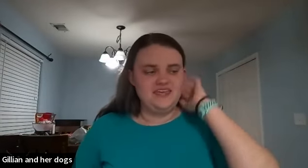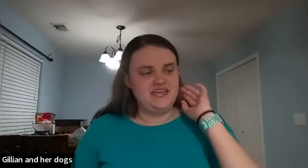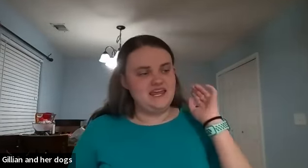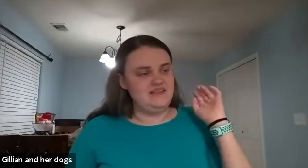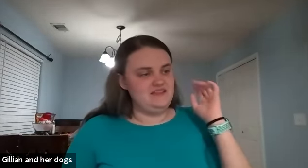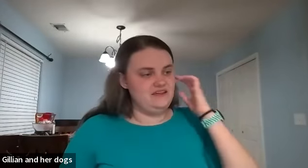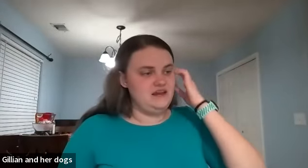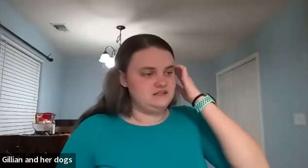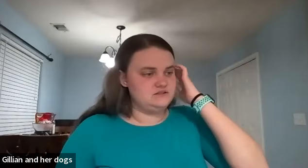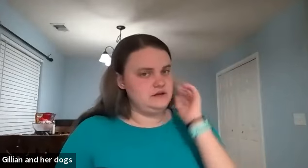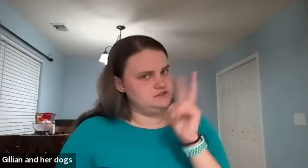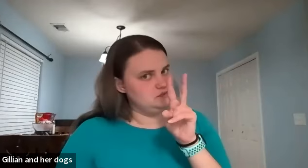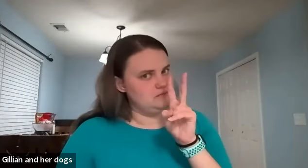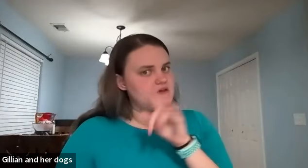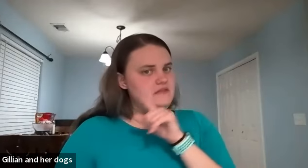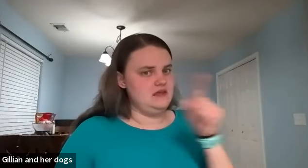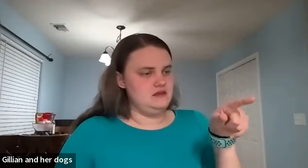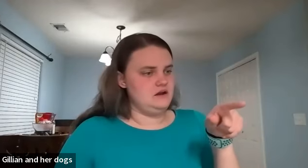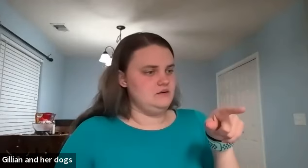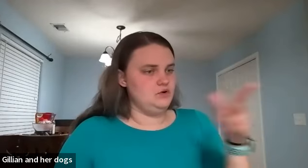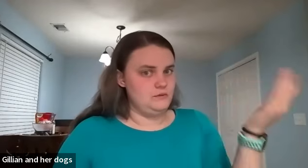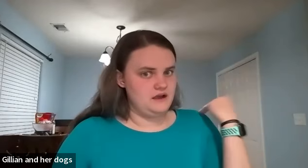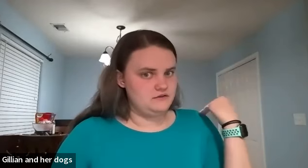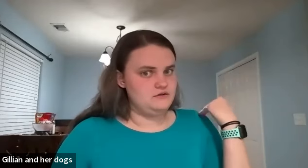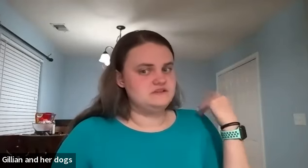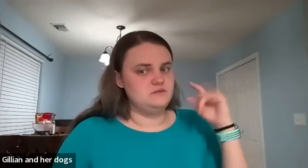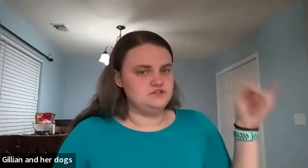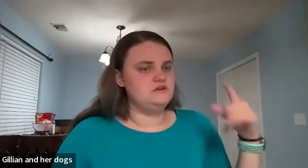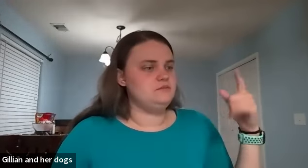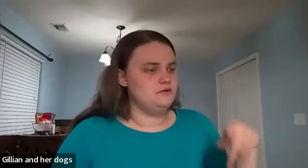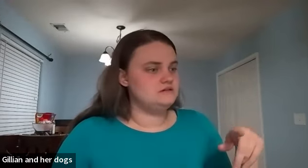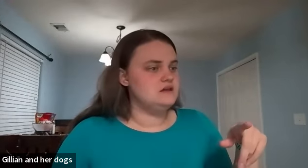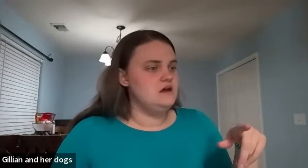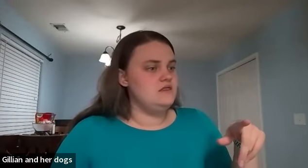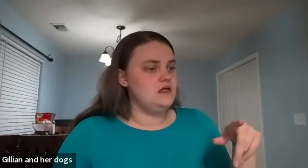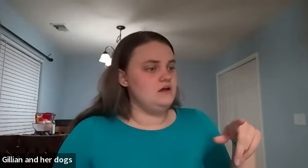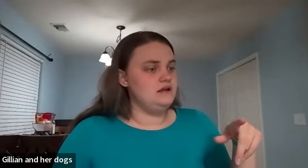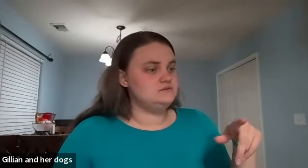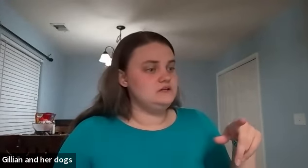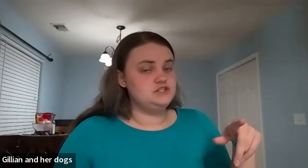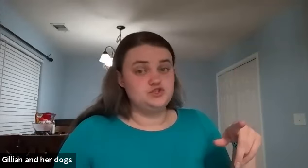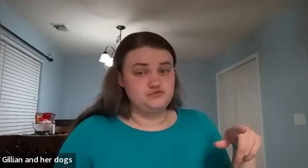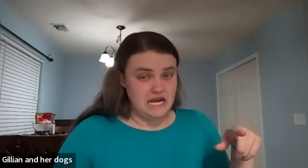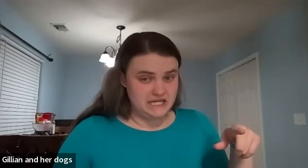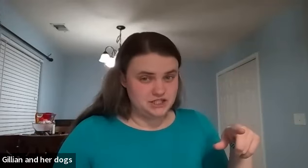then the next one we have two more and then um we'll go back to those and then we'll start the pronouns the next one is strange